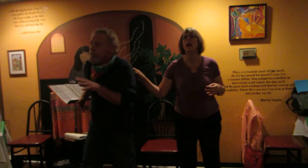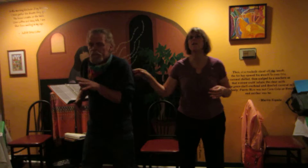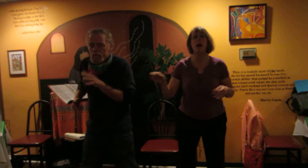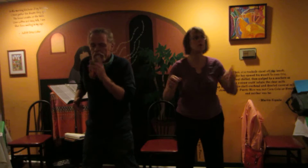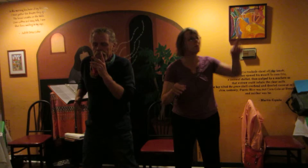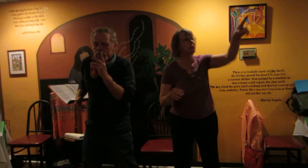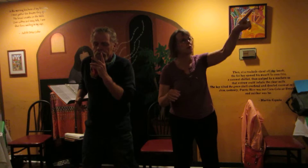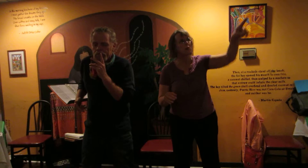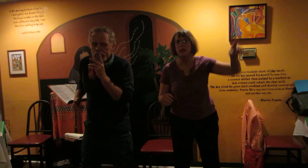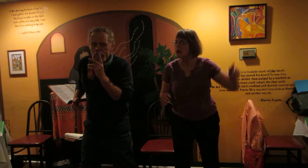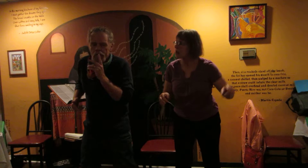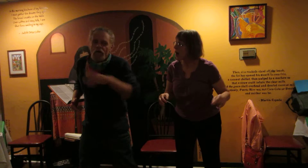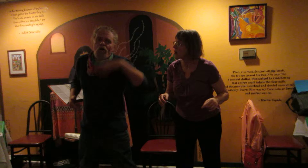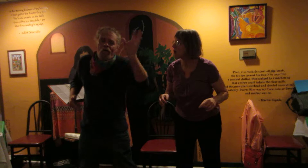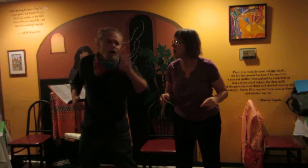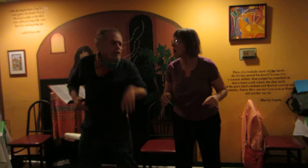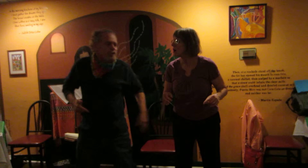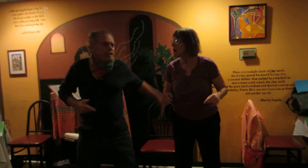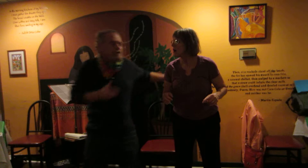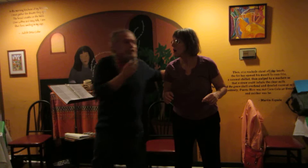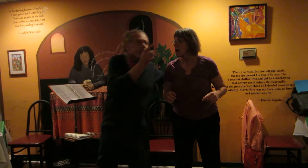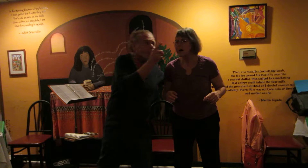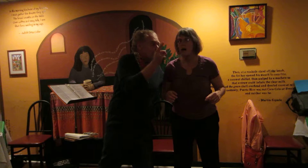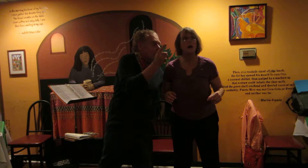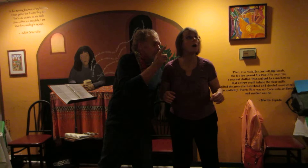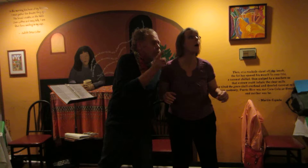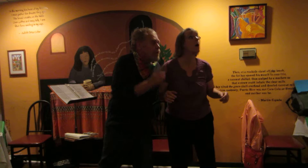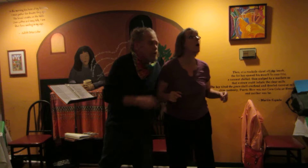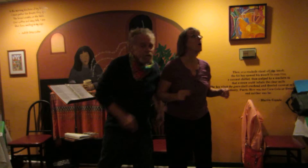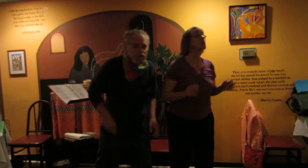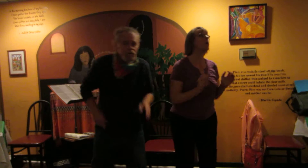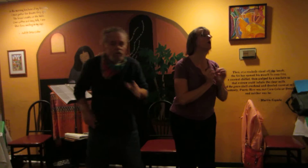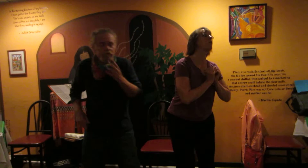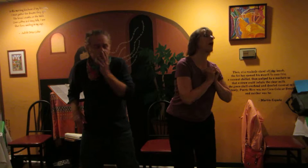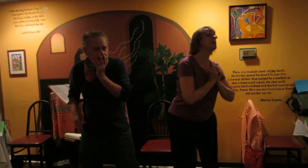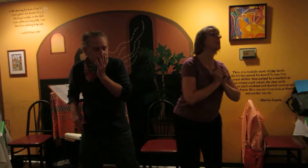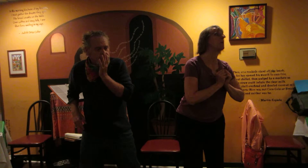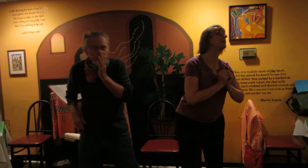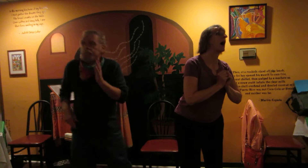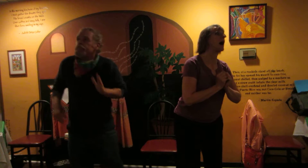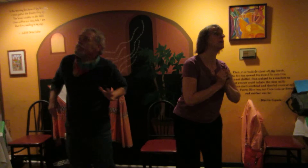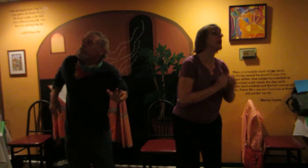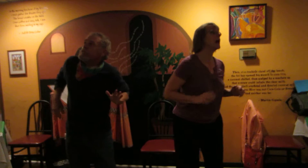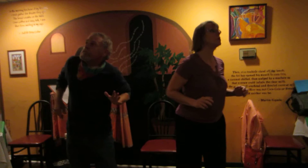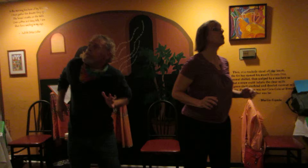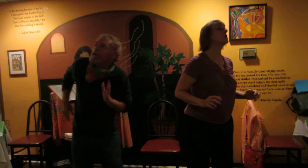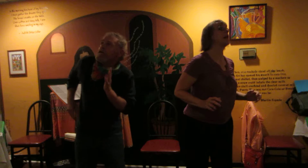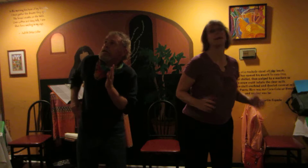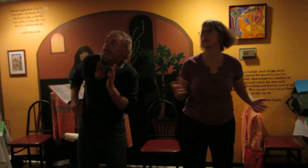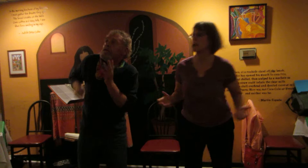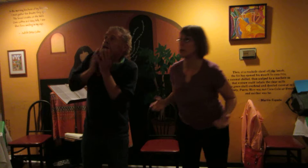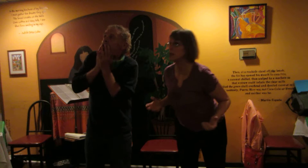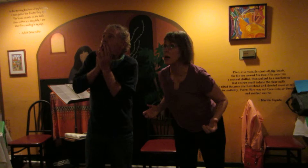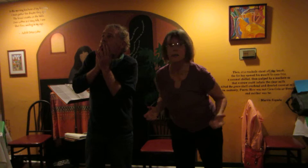Do we have time to bust a look at the clock? Go ahead if you must. Just don't go in this shop. Toadio raised up his eyes and took